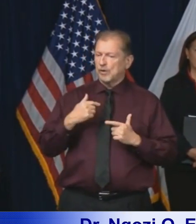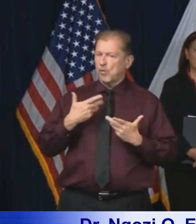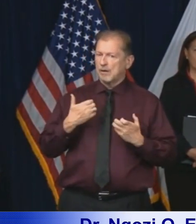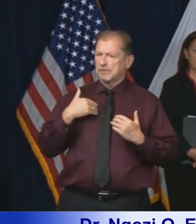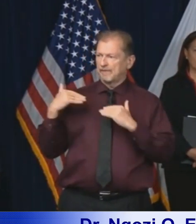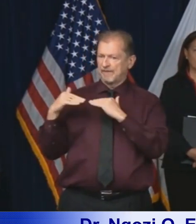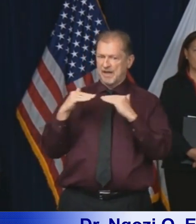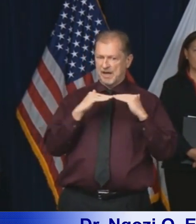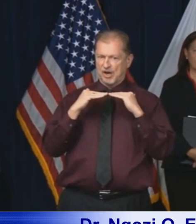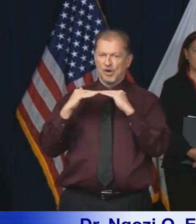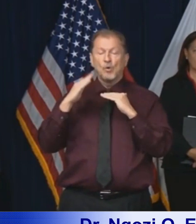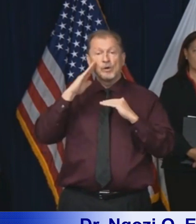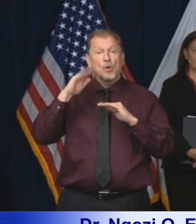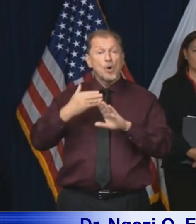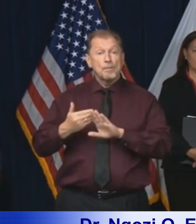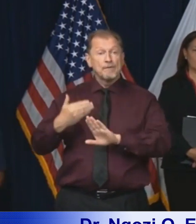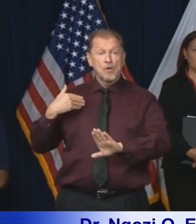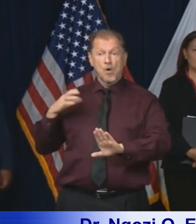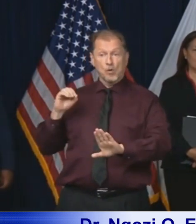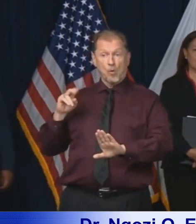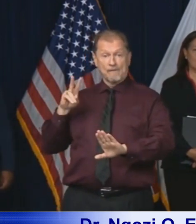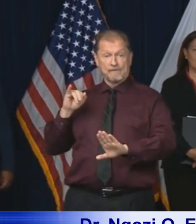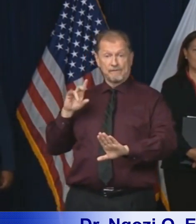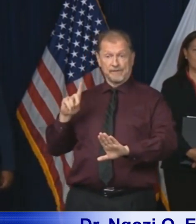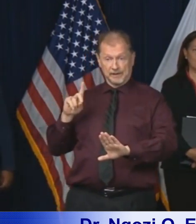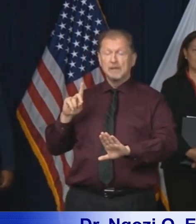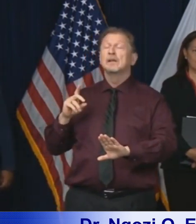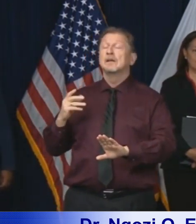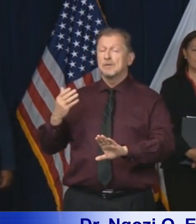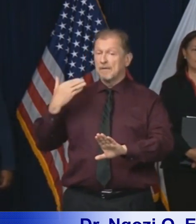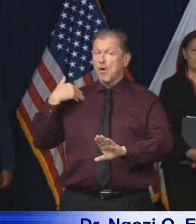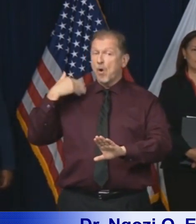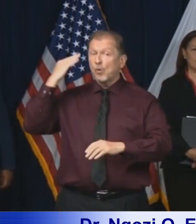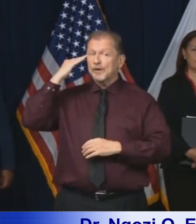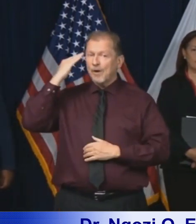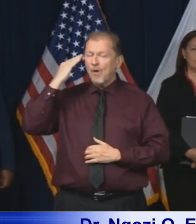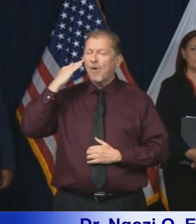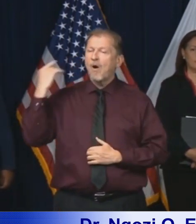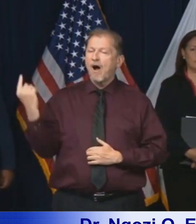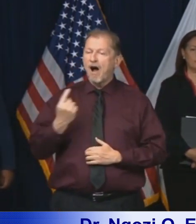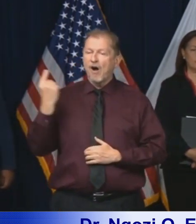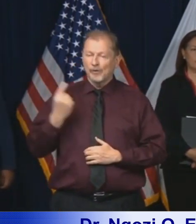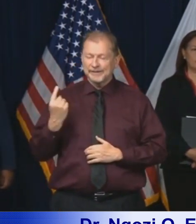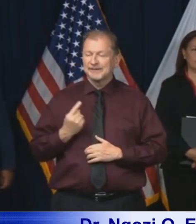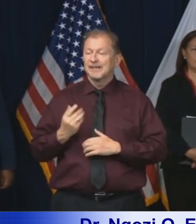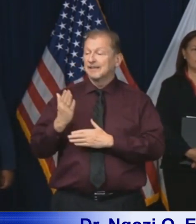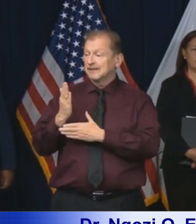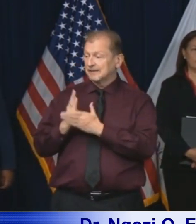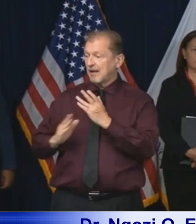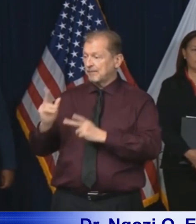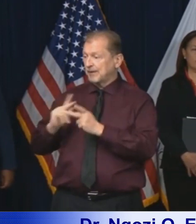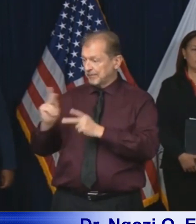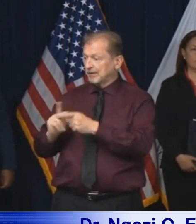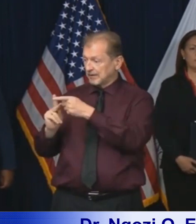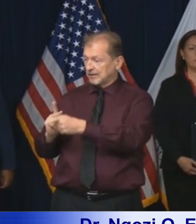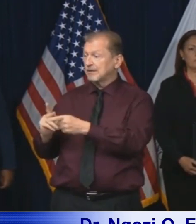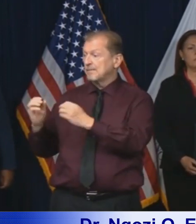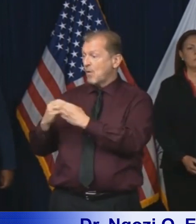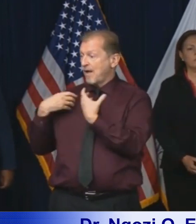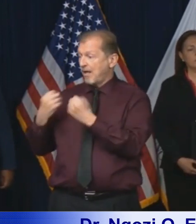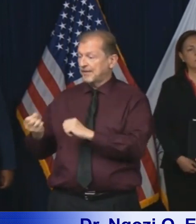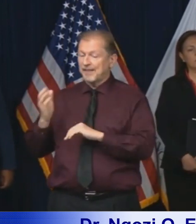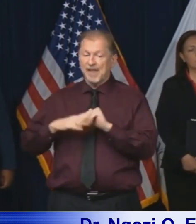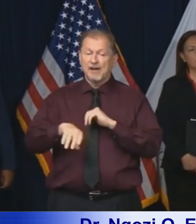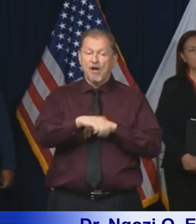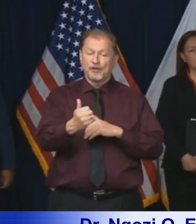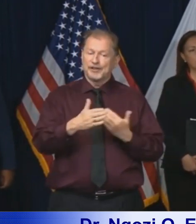we already know before COVID was ever established that the health outcomes for various communities are already different. And